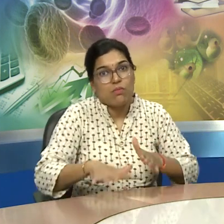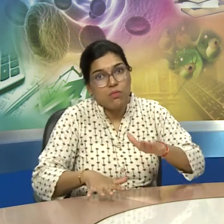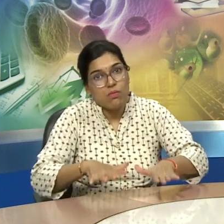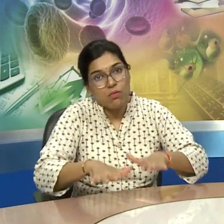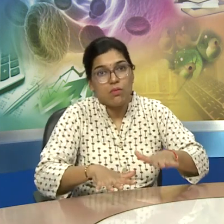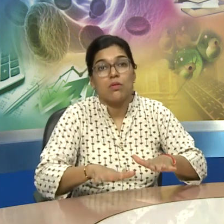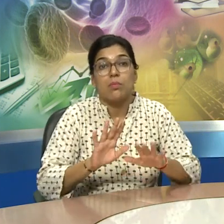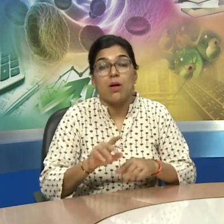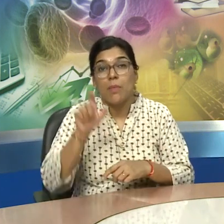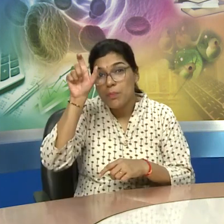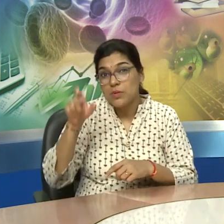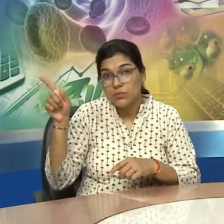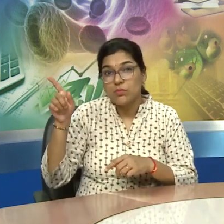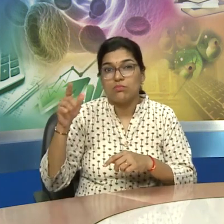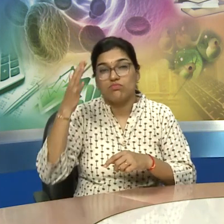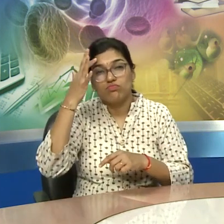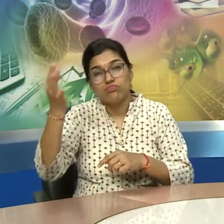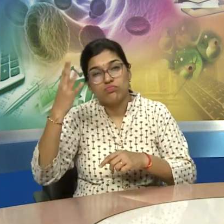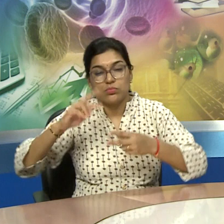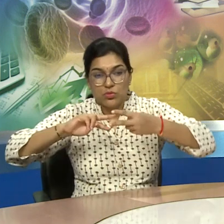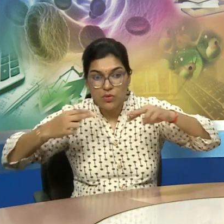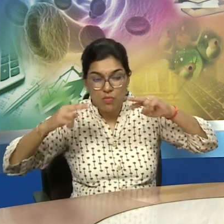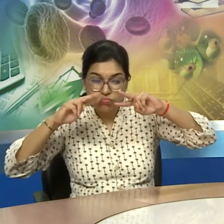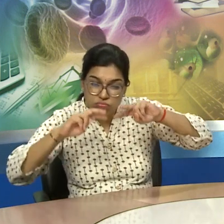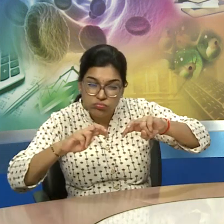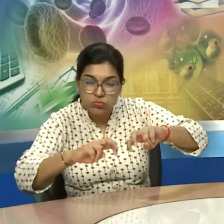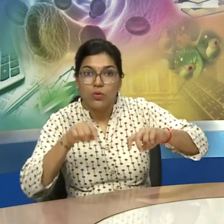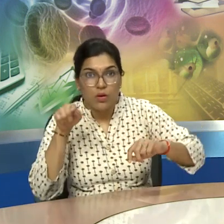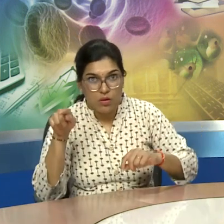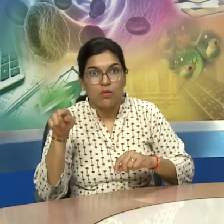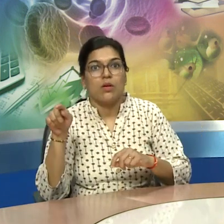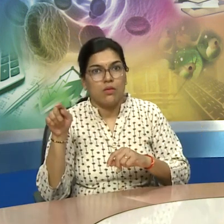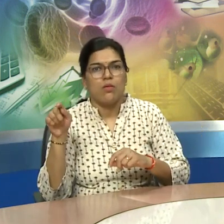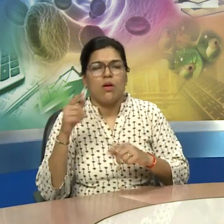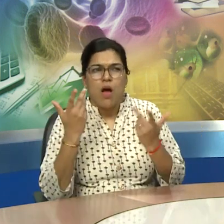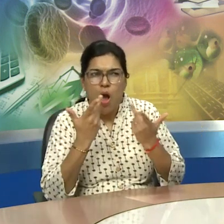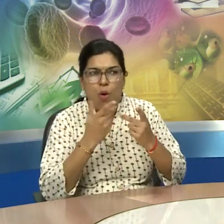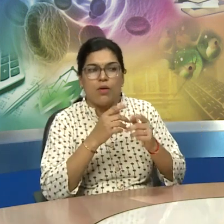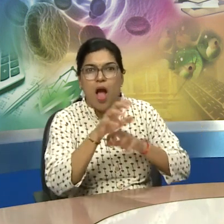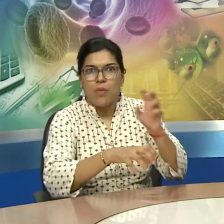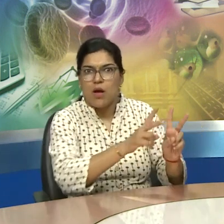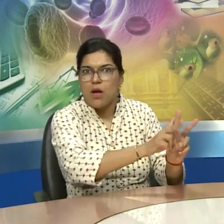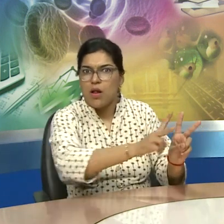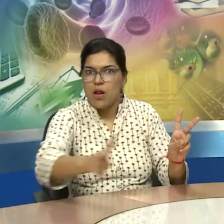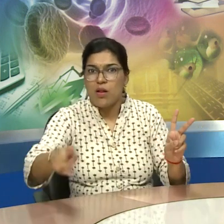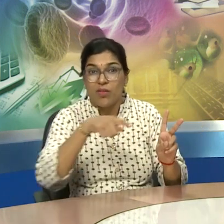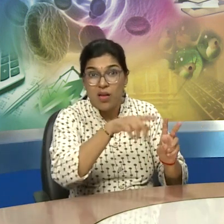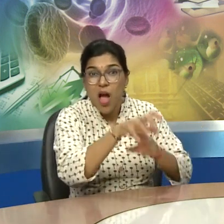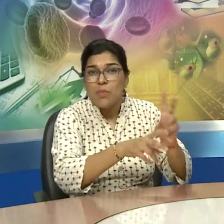and on the ground they had four limbs and you know the recent molecular studies have revealed